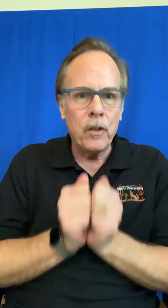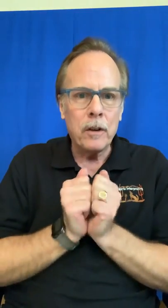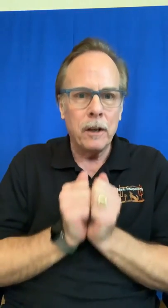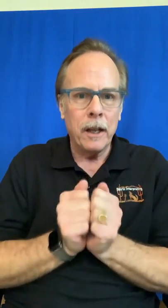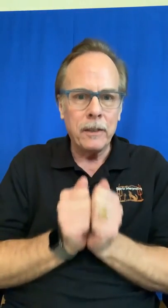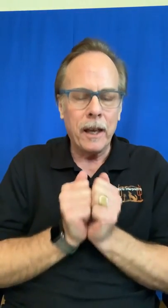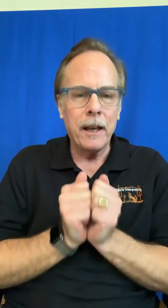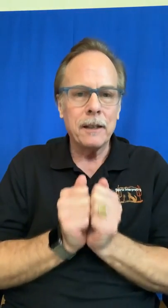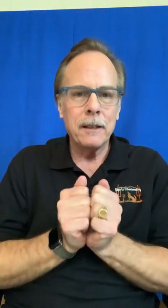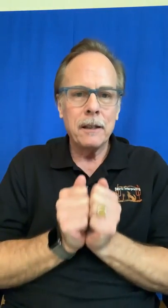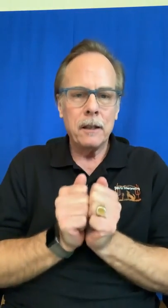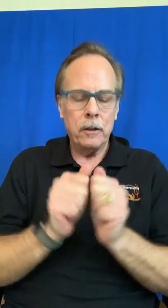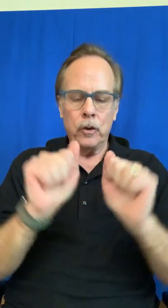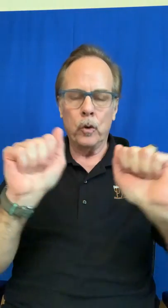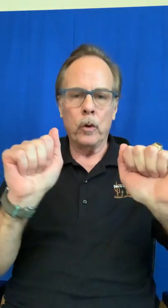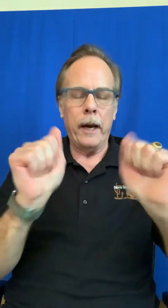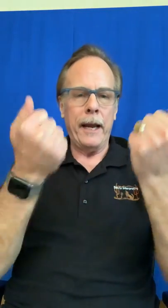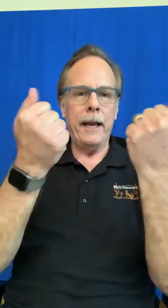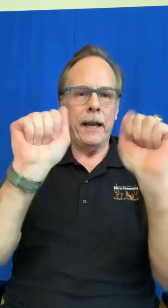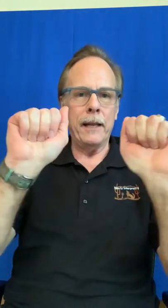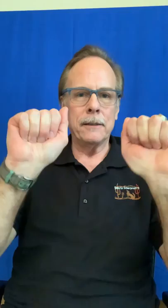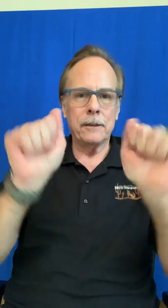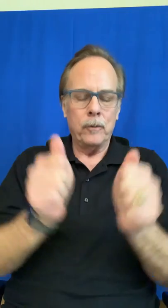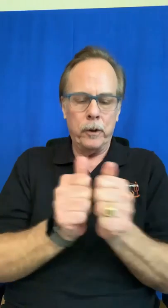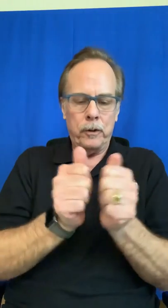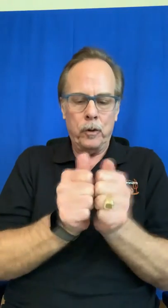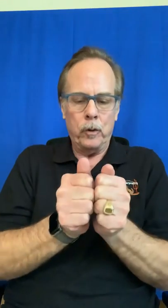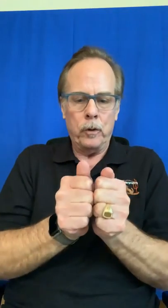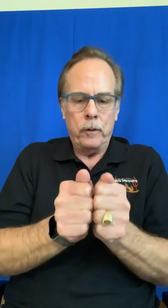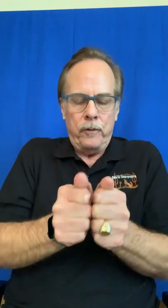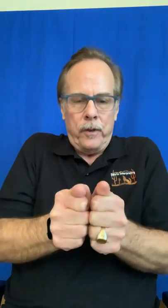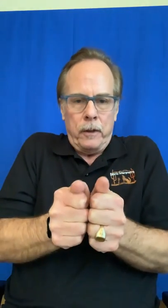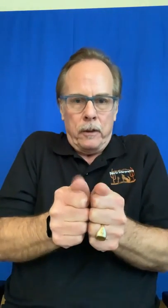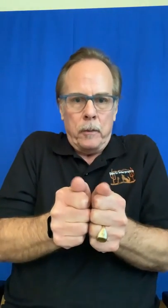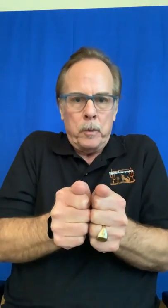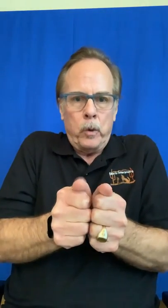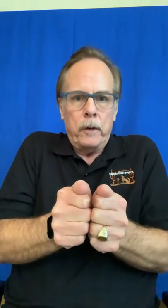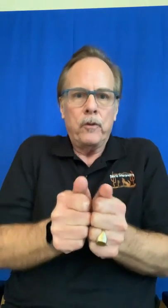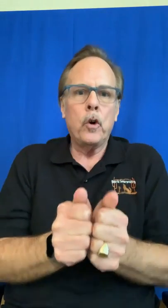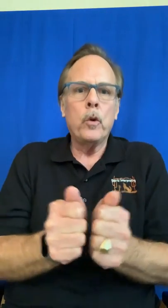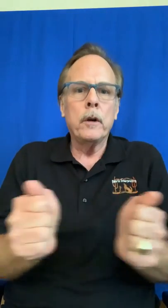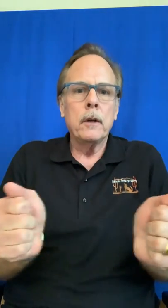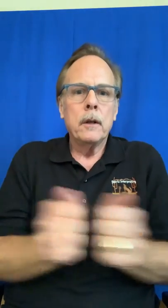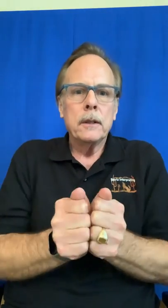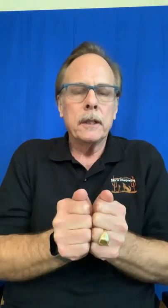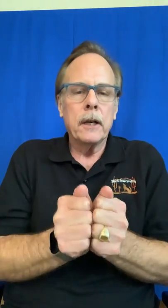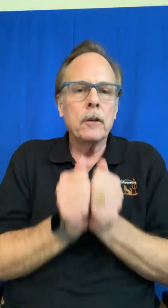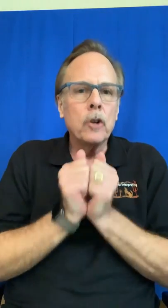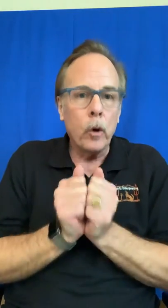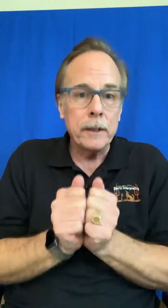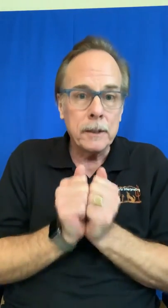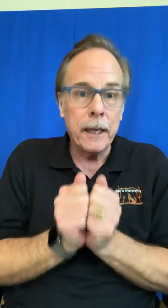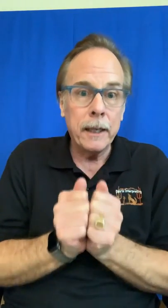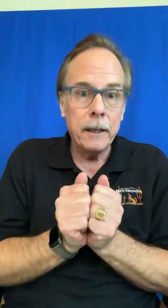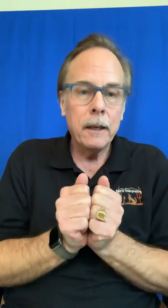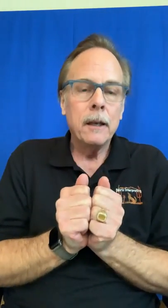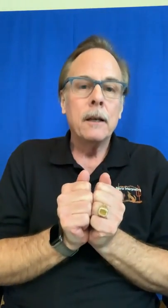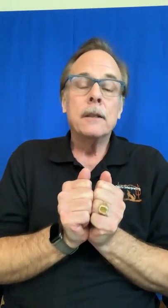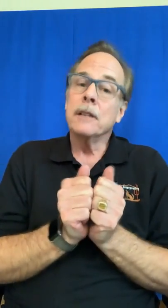like that your a hands with your finger thumbs pointing forward together going steady some